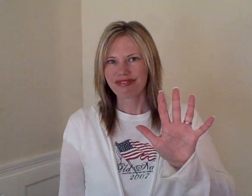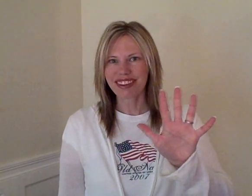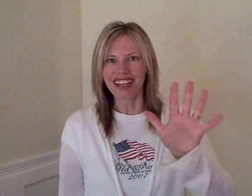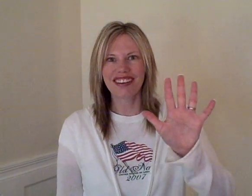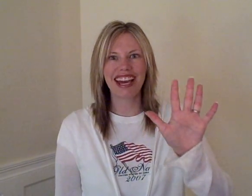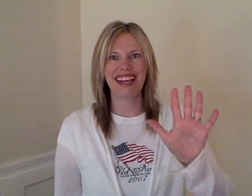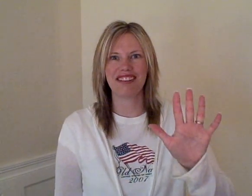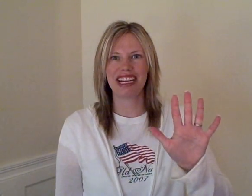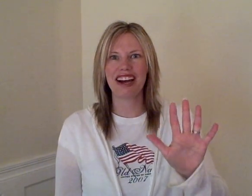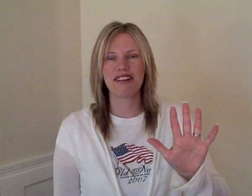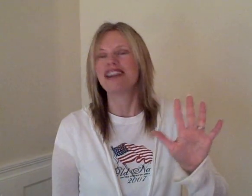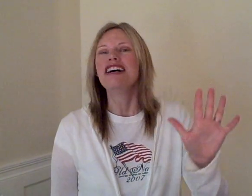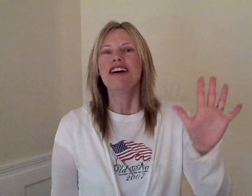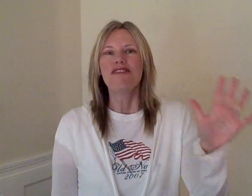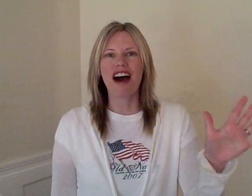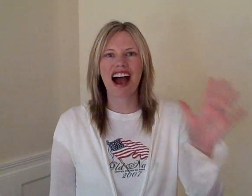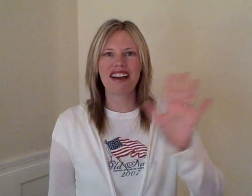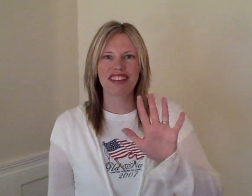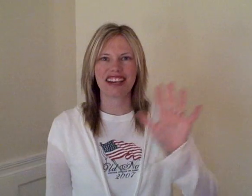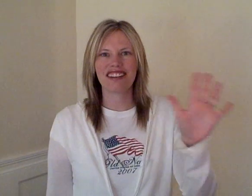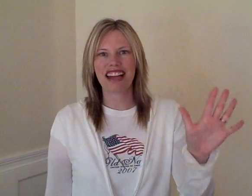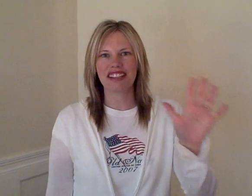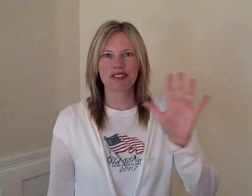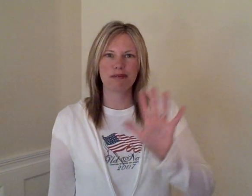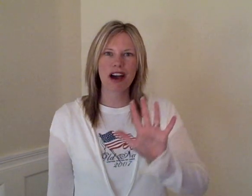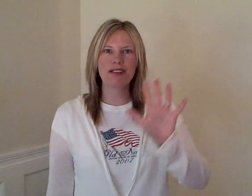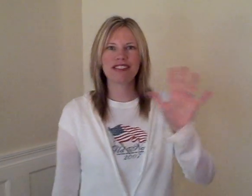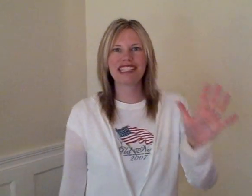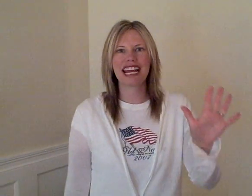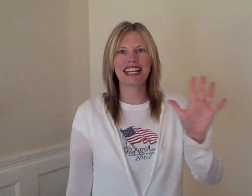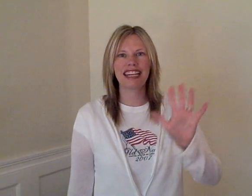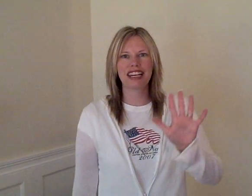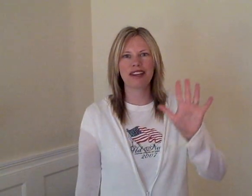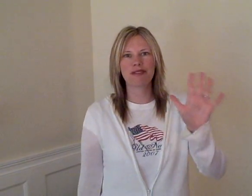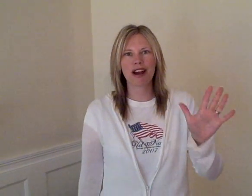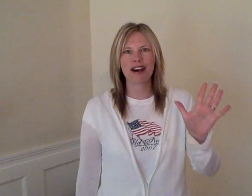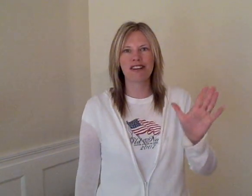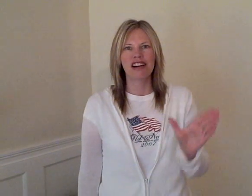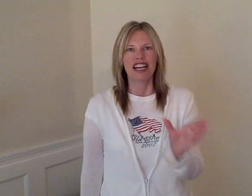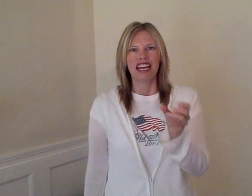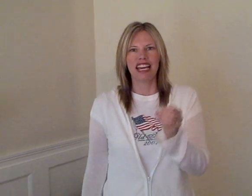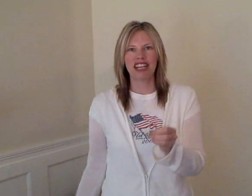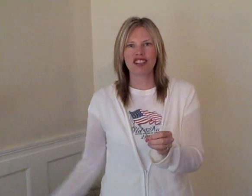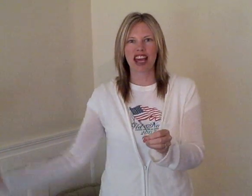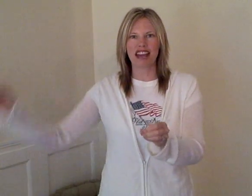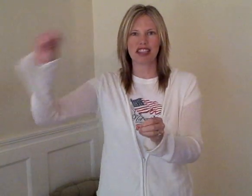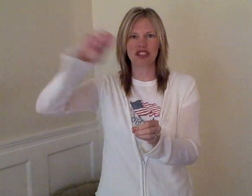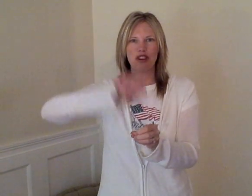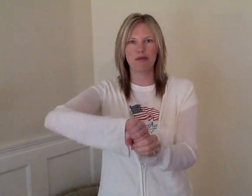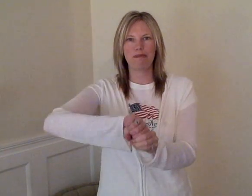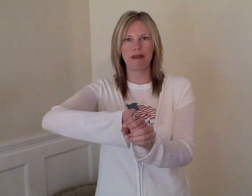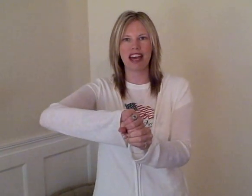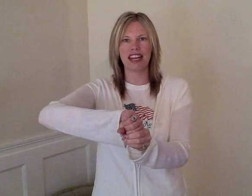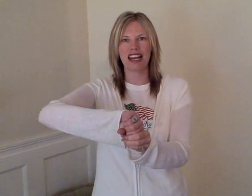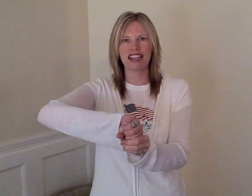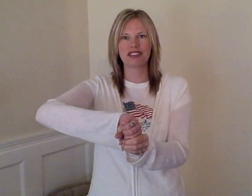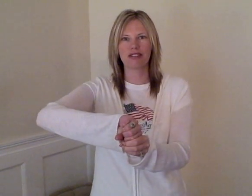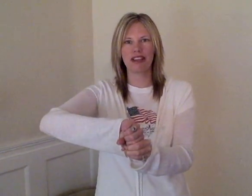Okay, here we go. Five little ice cream cones standing in a row. Each has a scoop and an ice cream